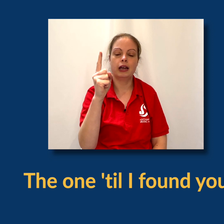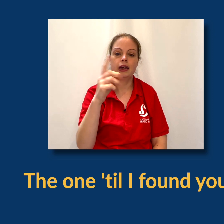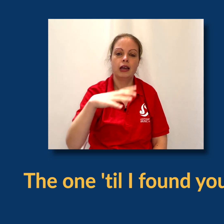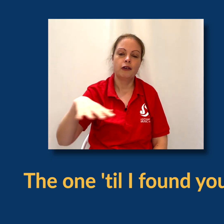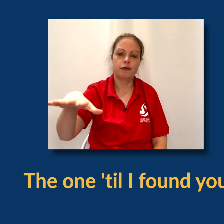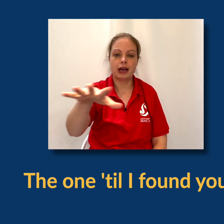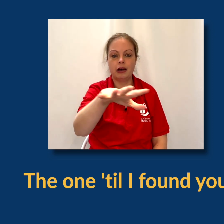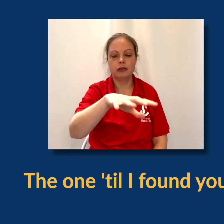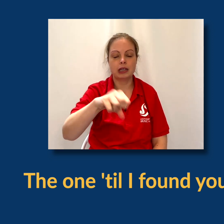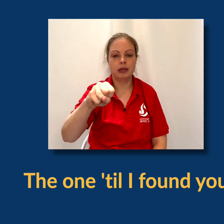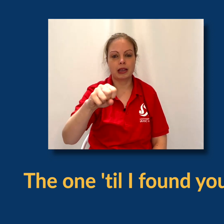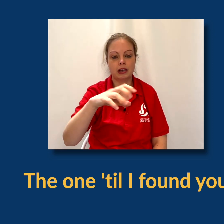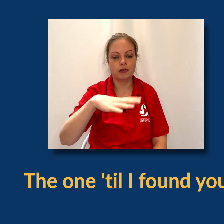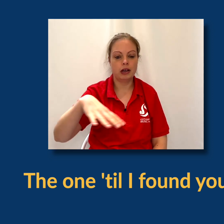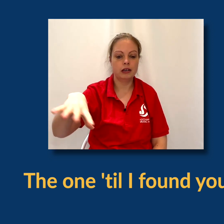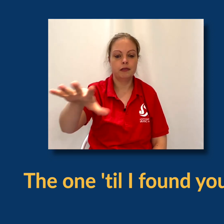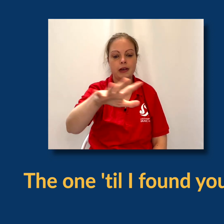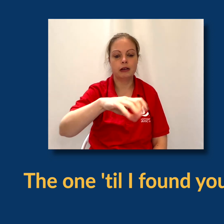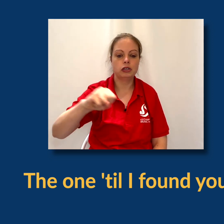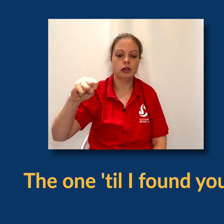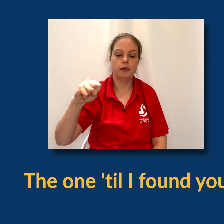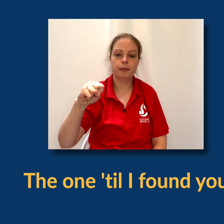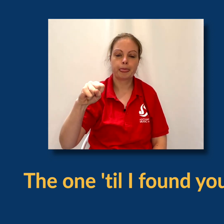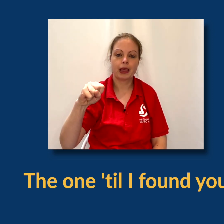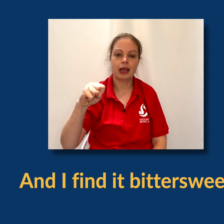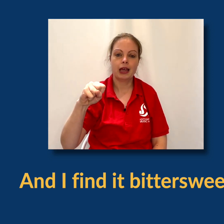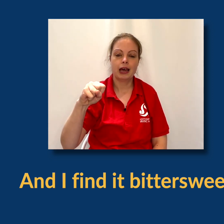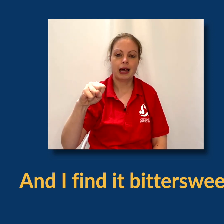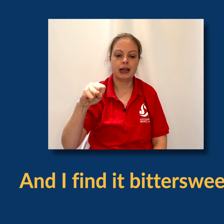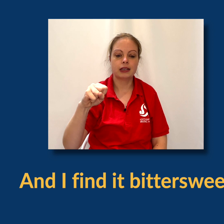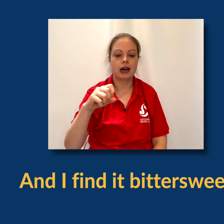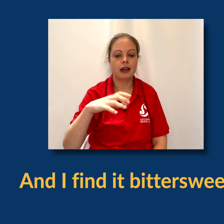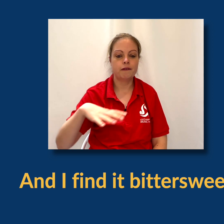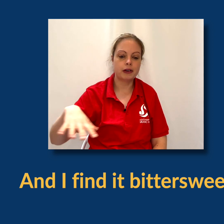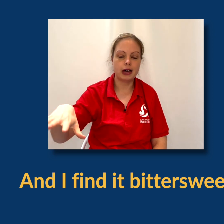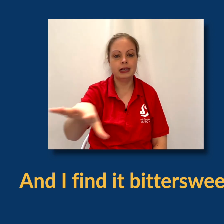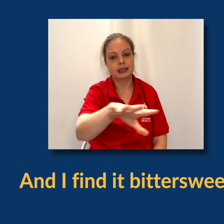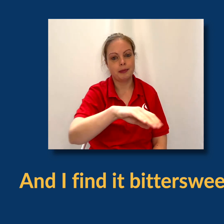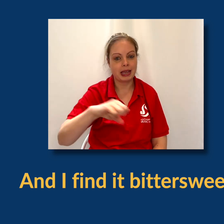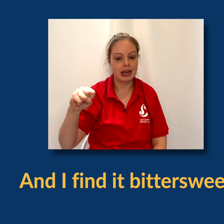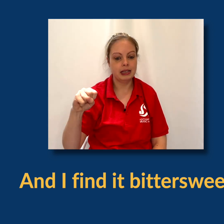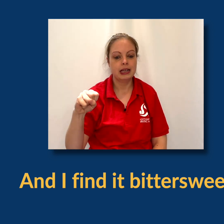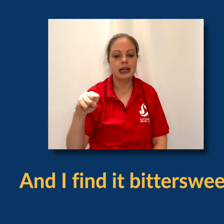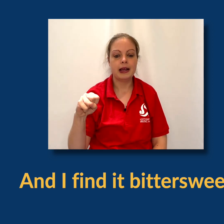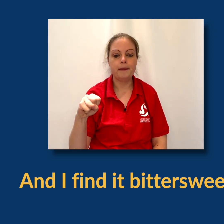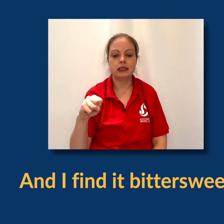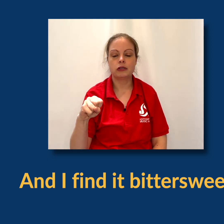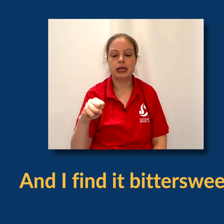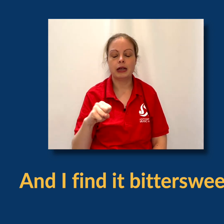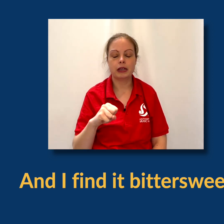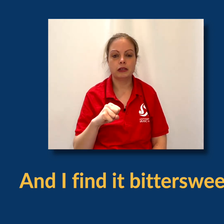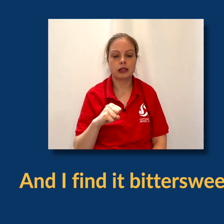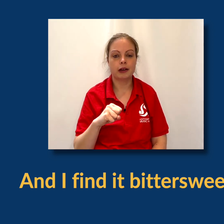I found, same thing again as find, found you and I find, same again, it